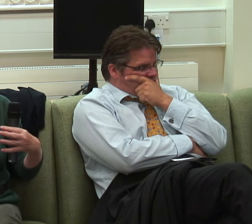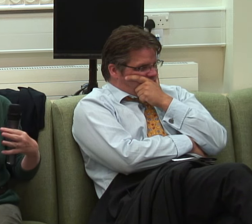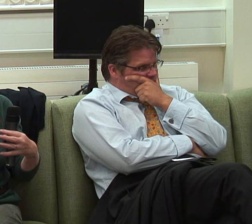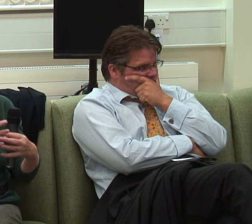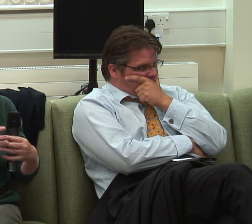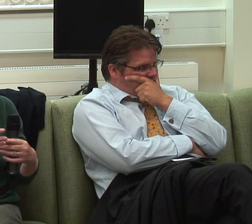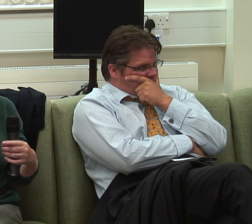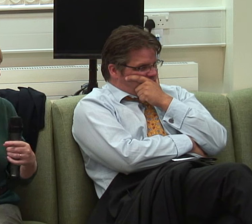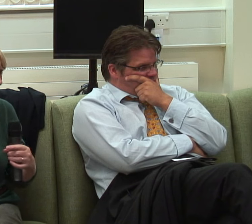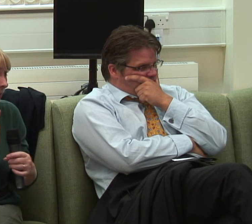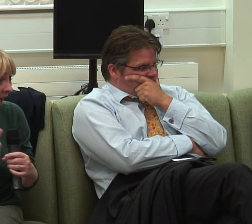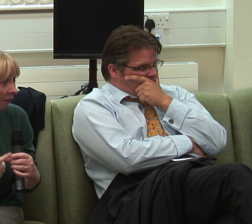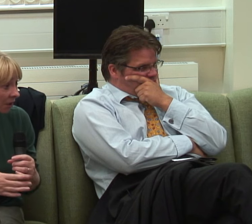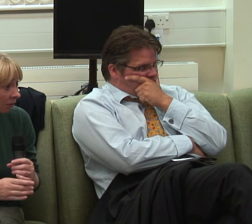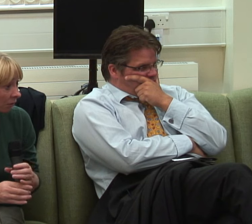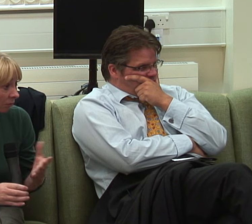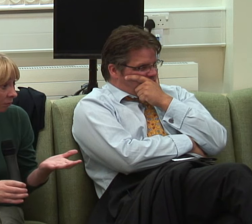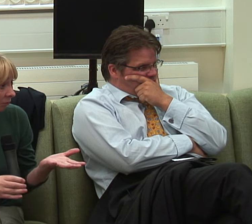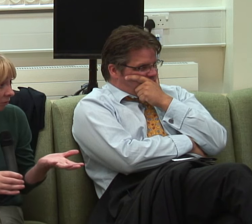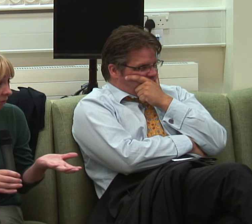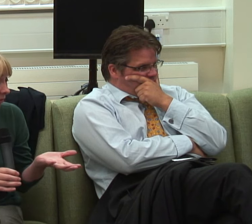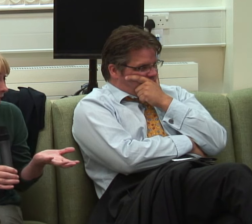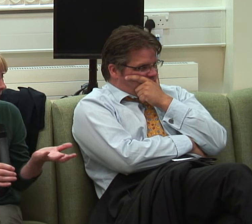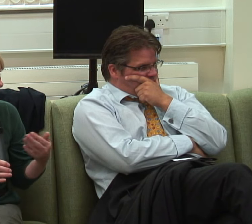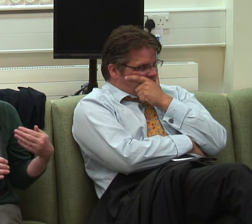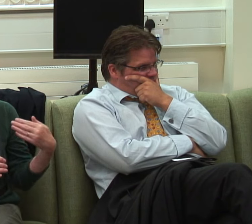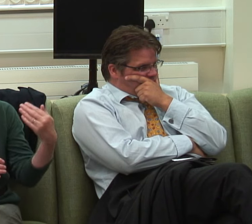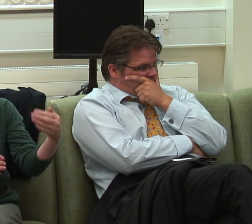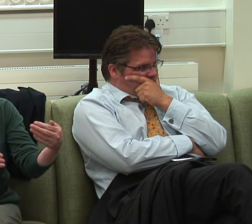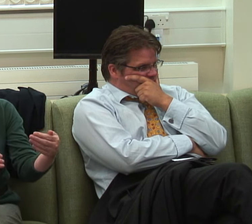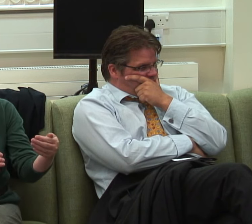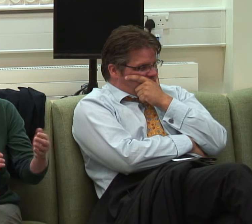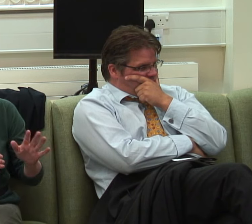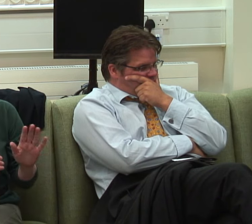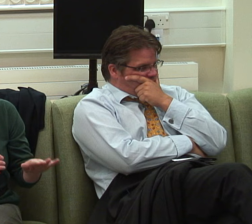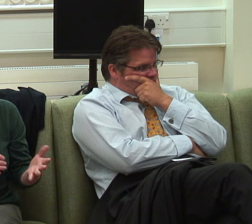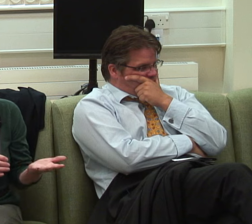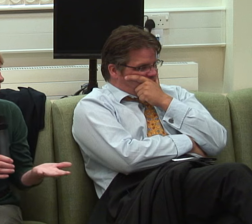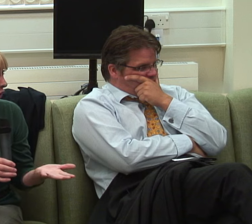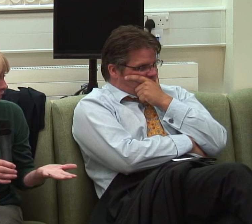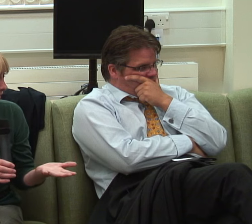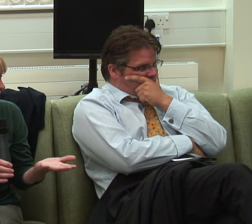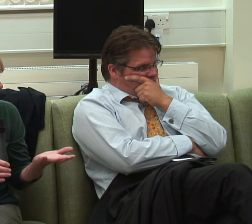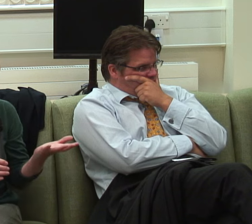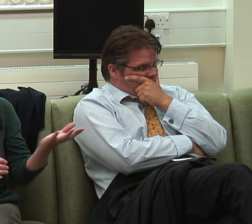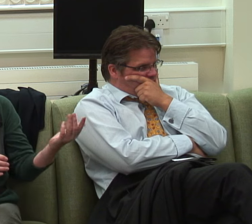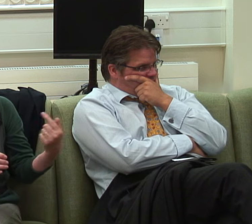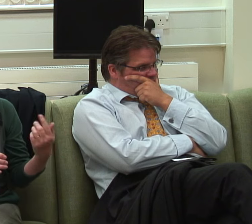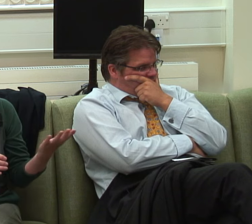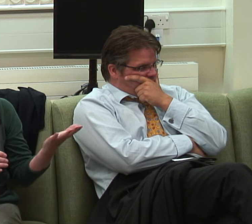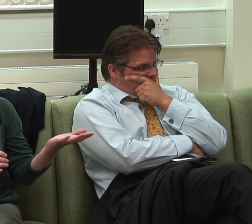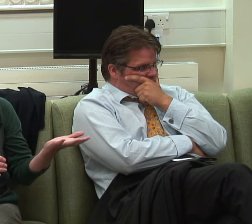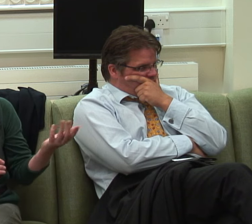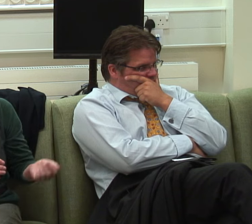we'll let them kill themselves. I mean if that's to be a logical conclusion I'm not using compulsion. I